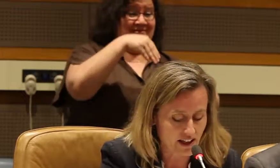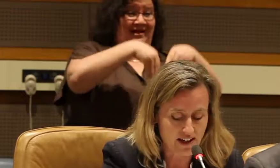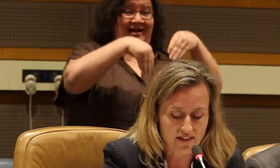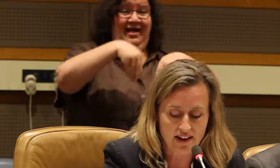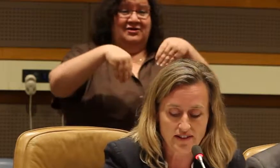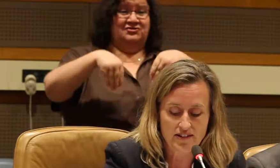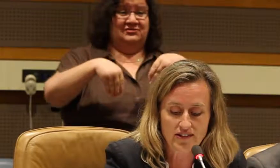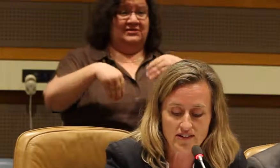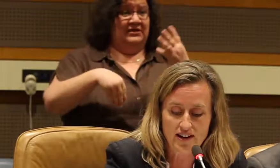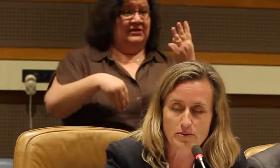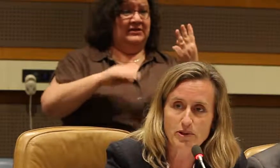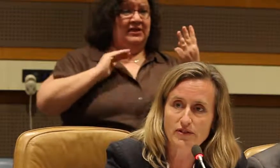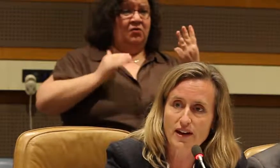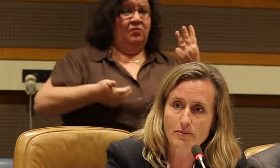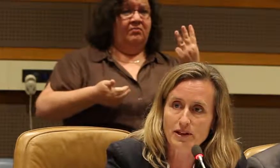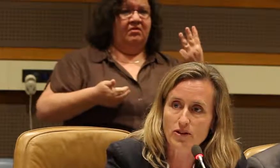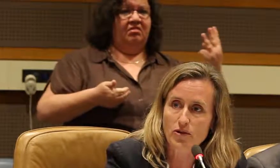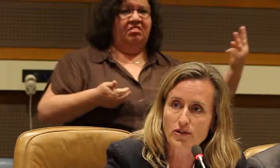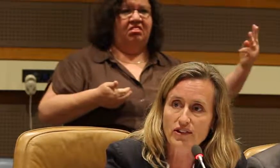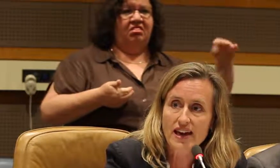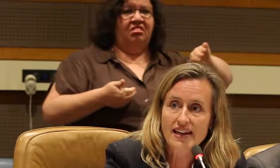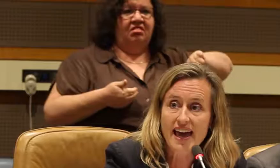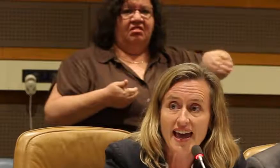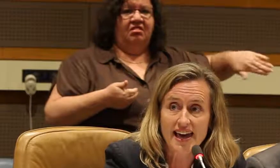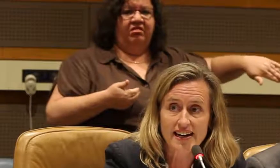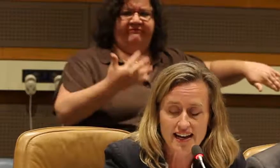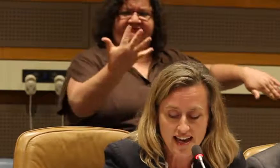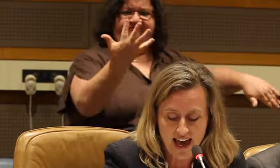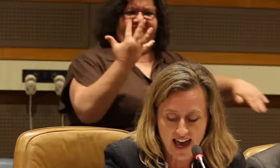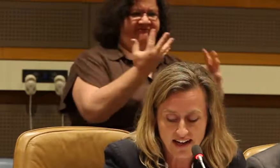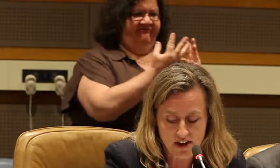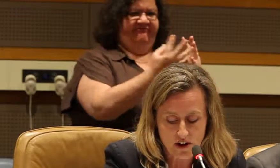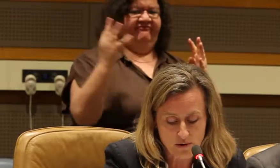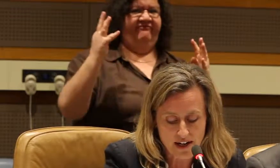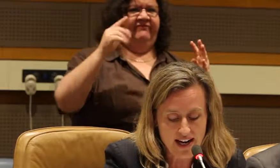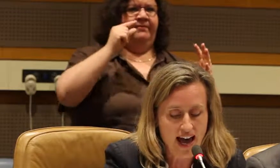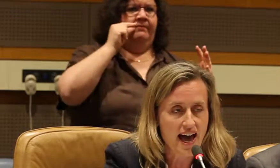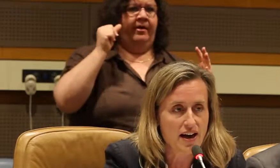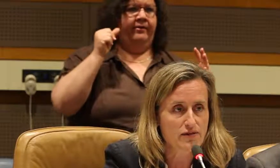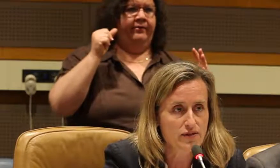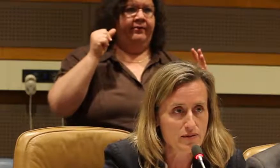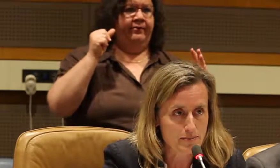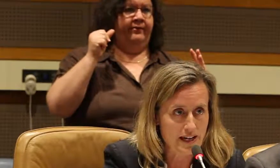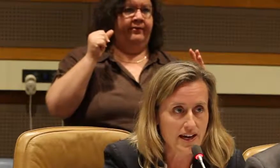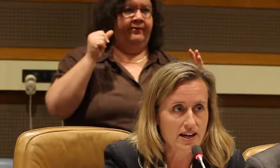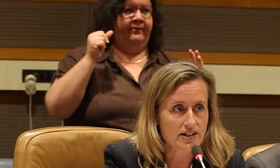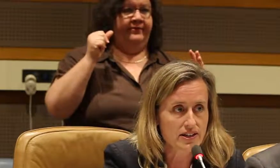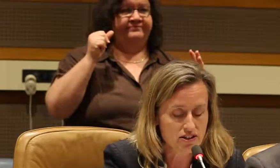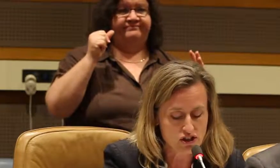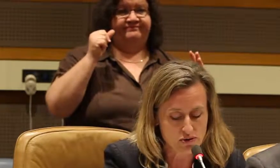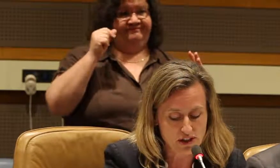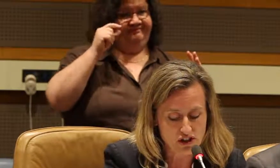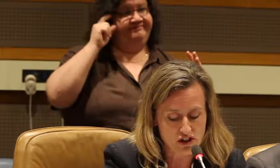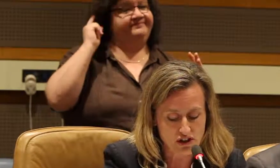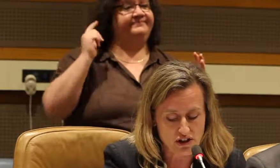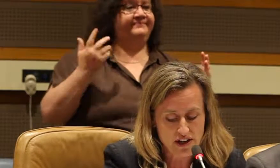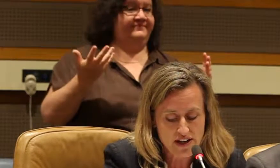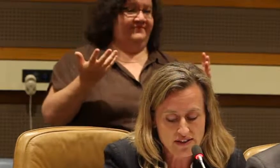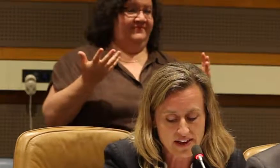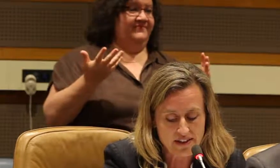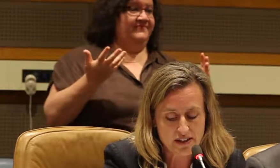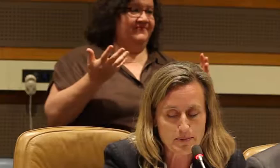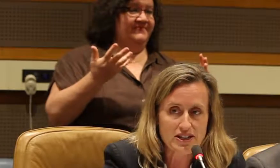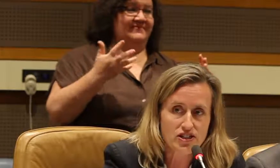Disabilities and the Sustainable Development Goals can and already have begun to ensure